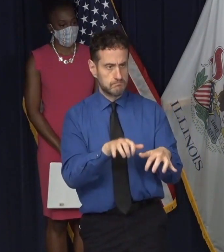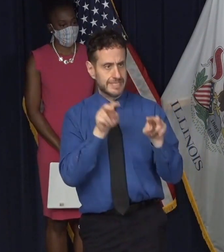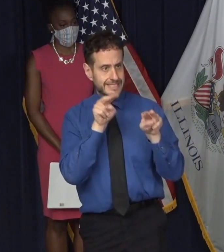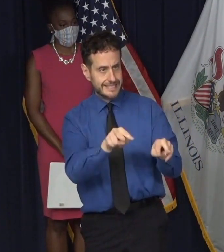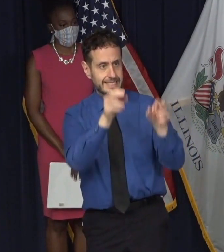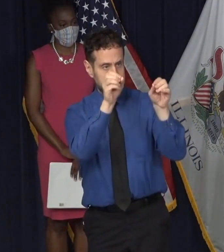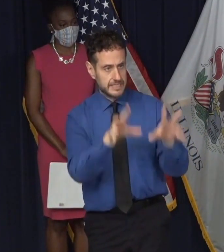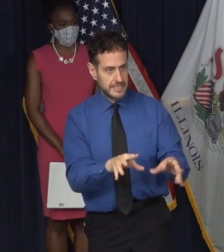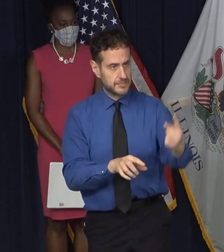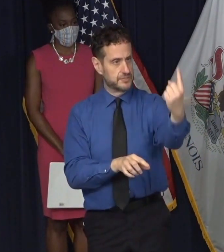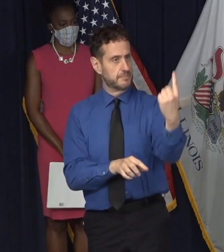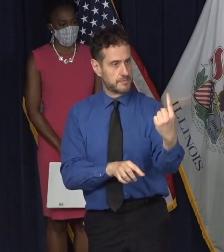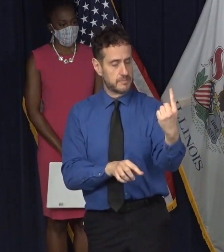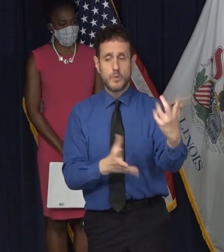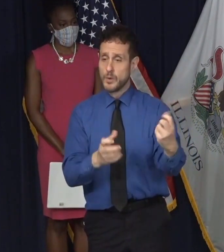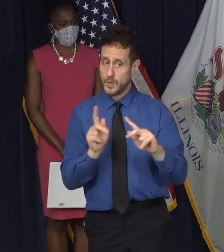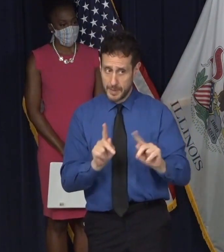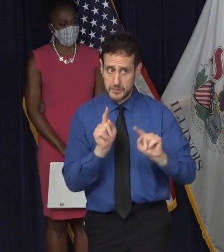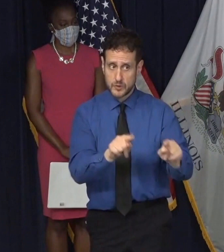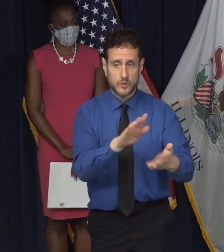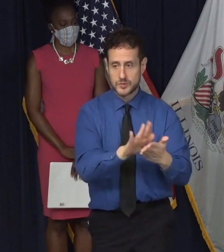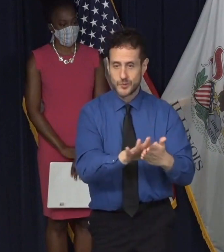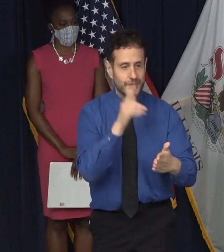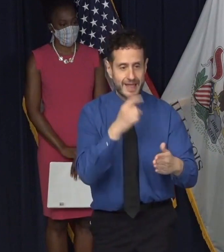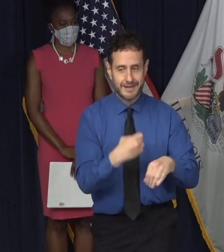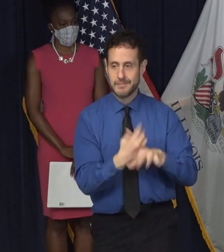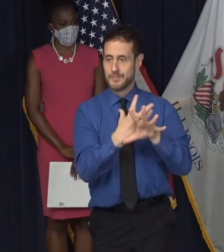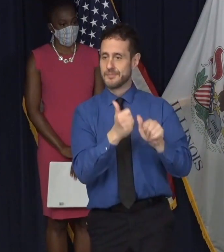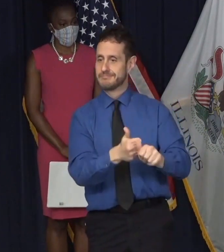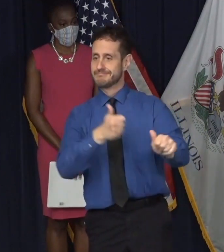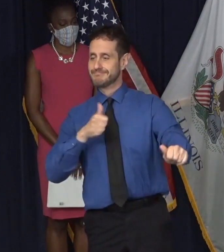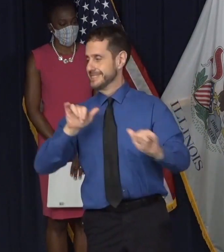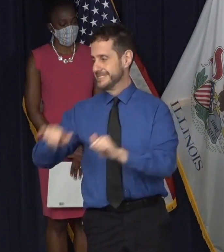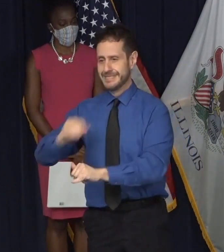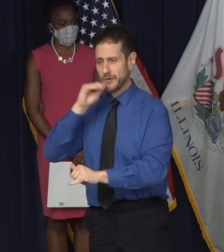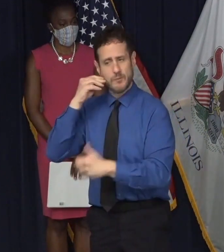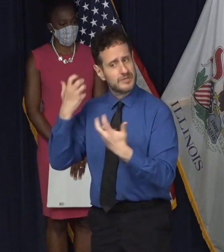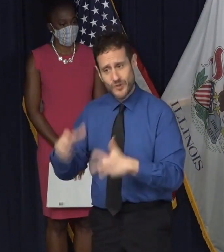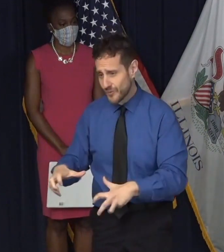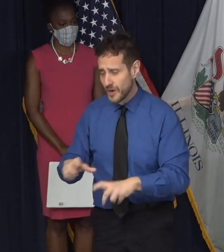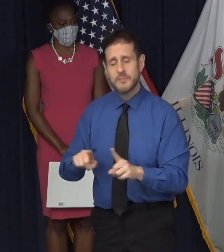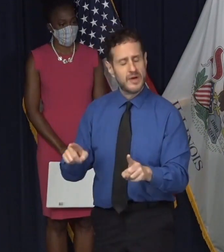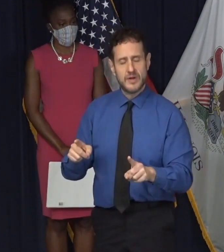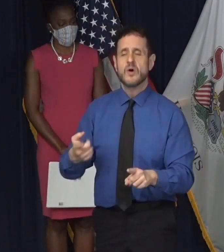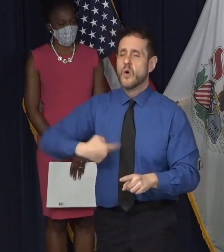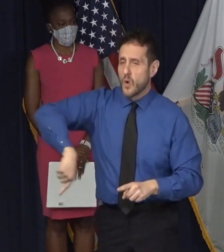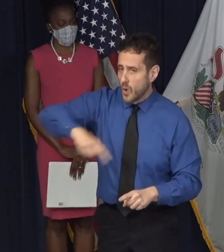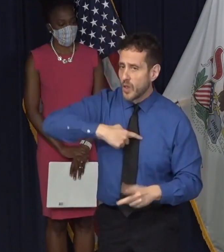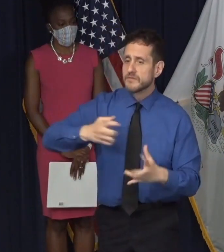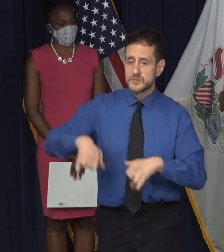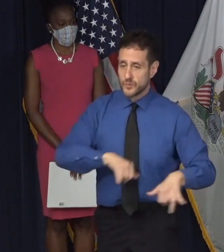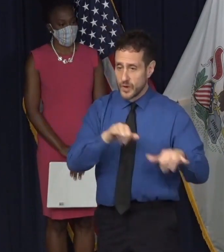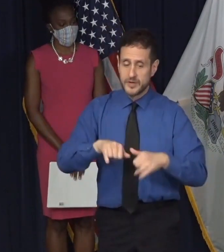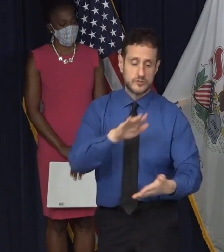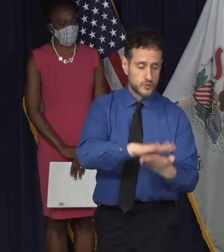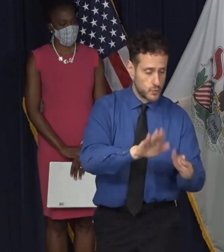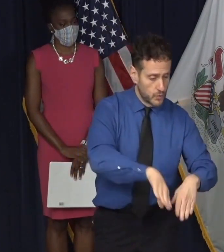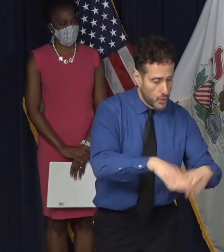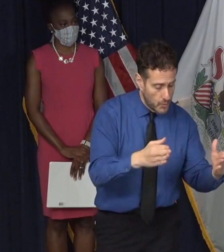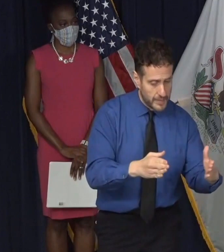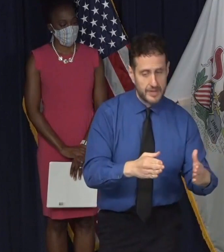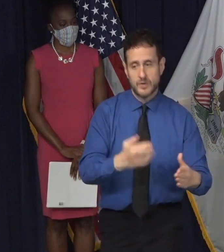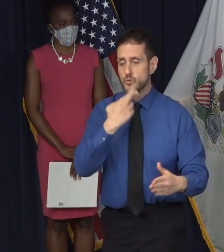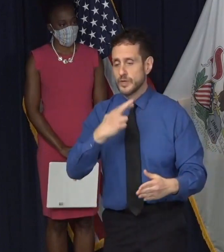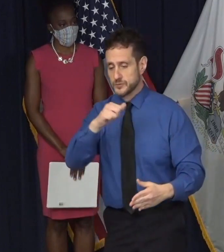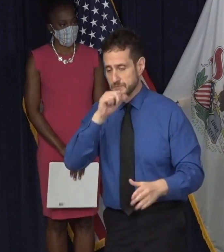school. Um, and so we're, we're working on all of these things because all of us want the same results. It's just that we want to do it with a